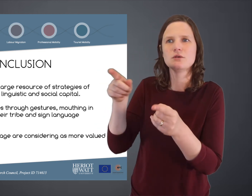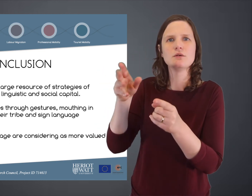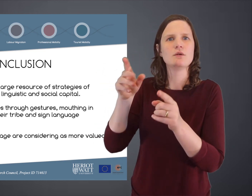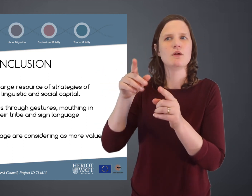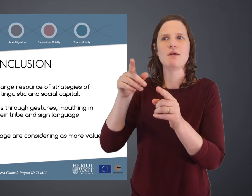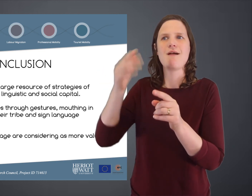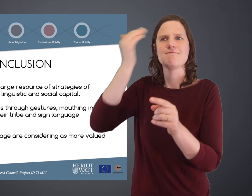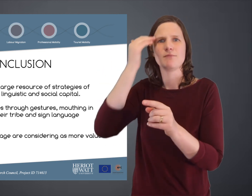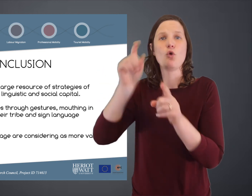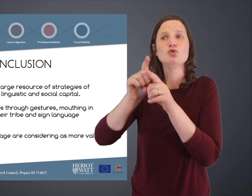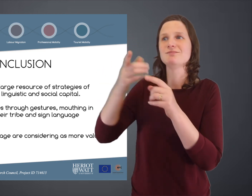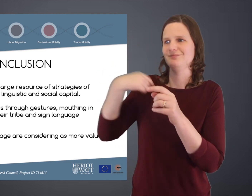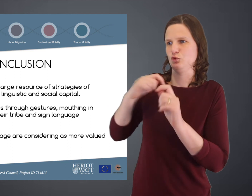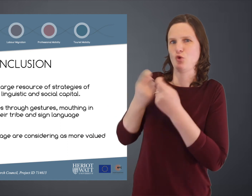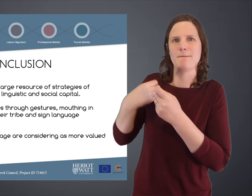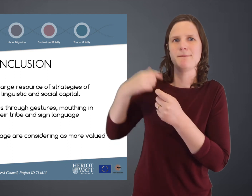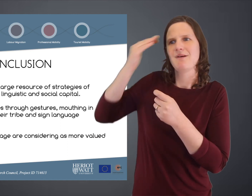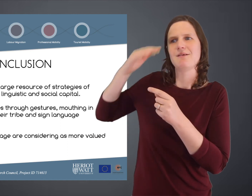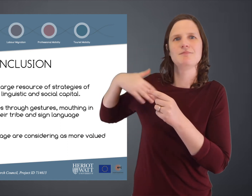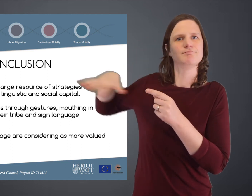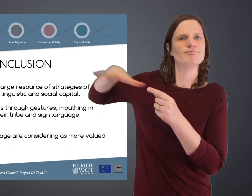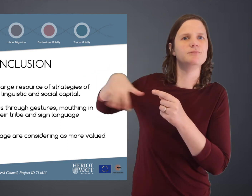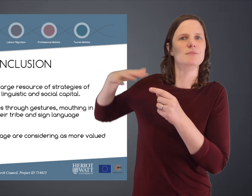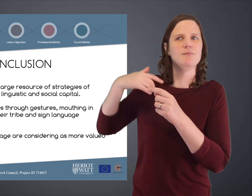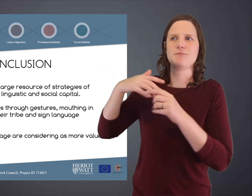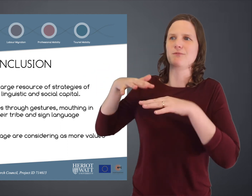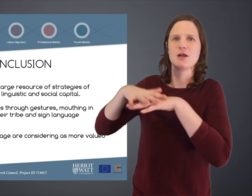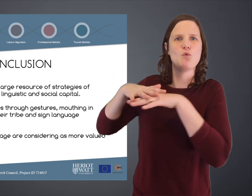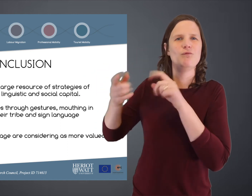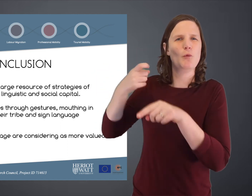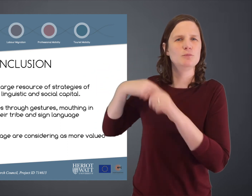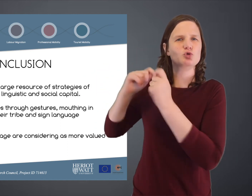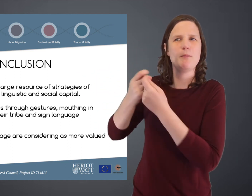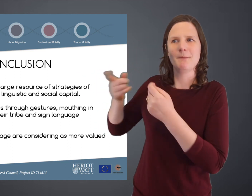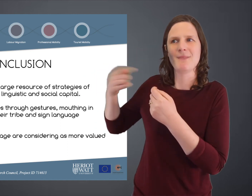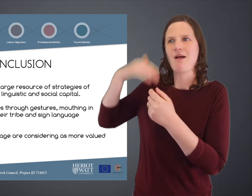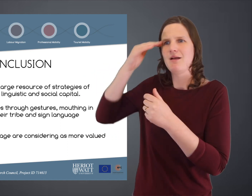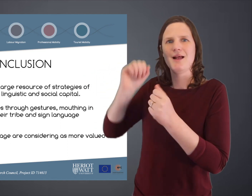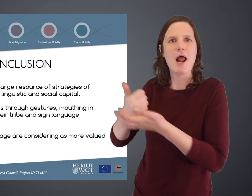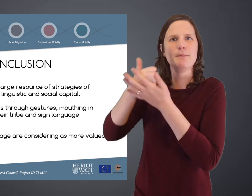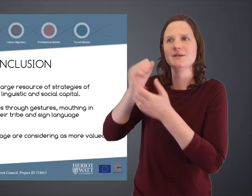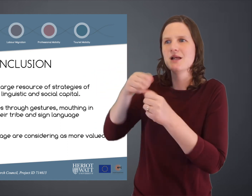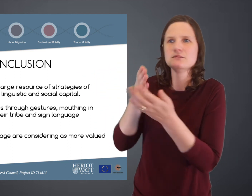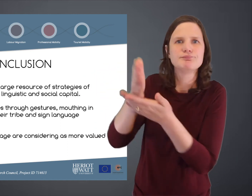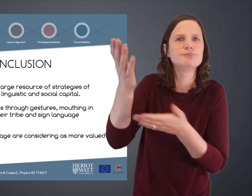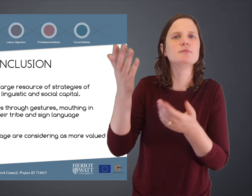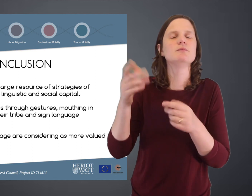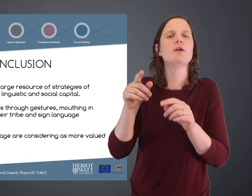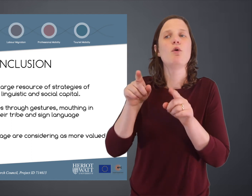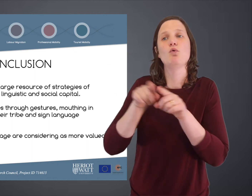And also, the deaf refugees have a network of people from their own home tribe that can help them